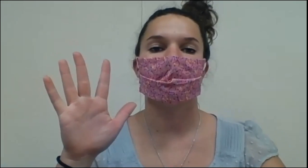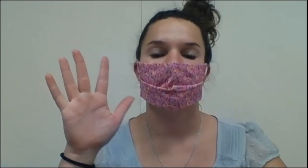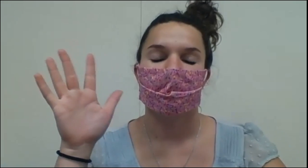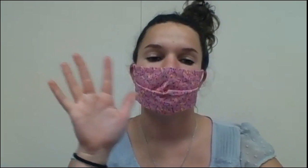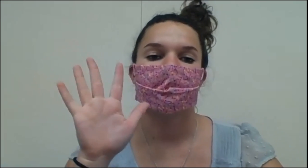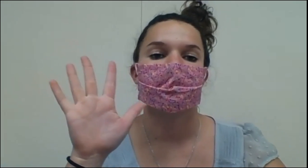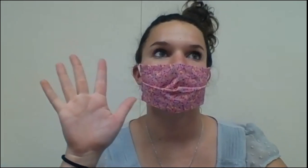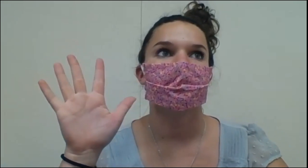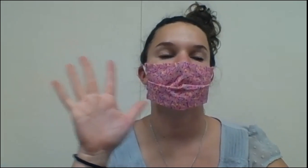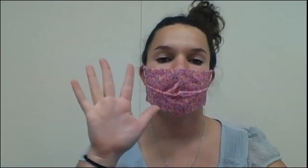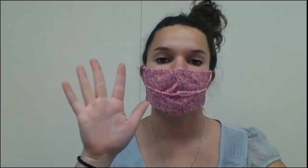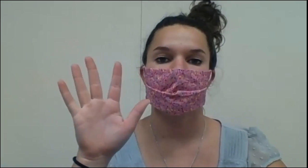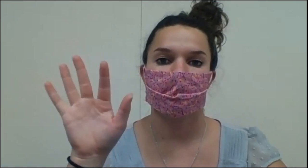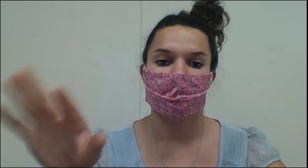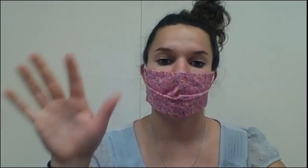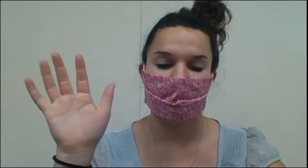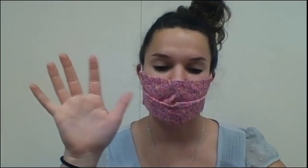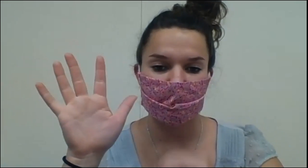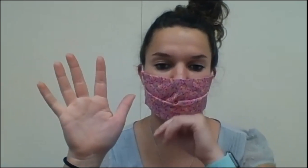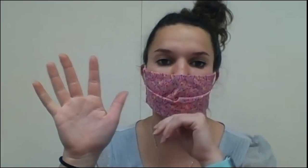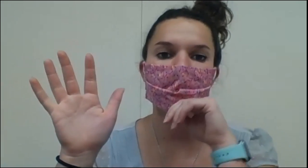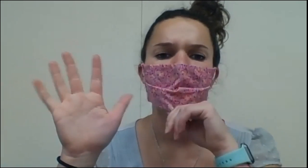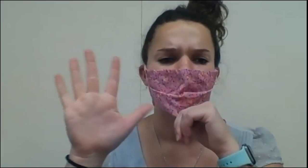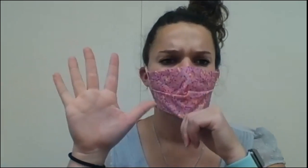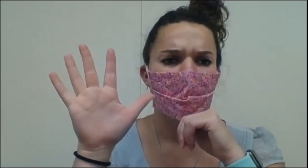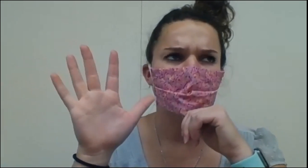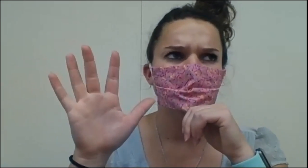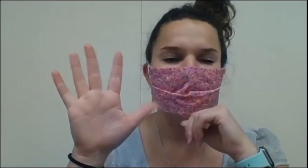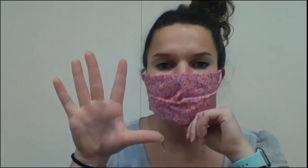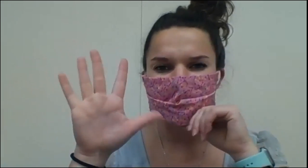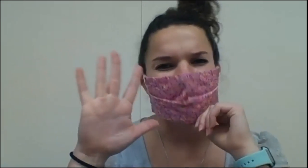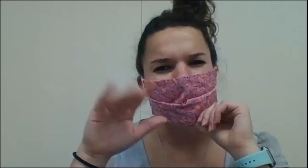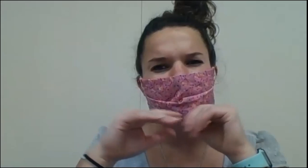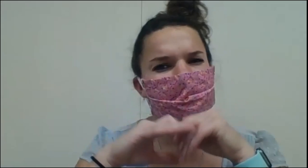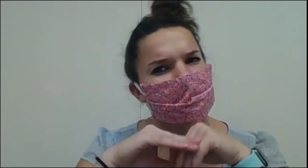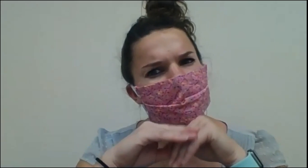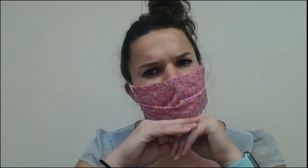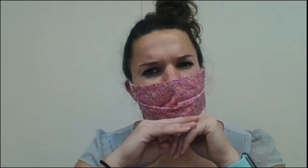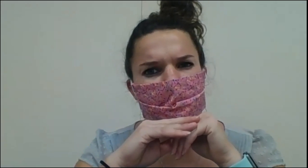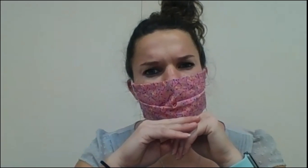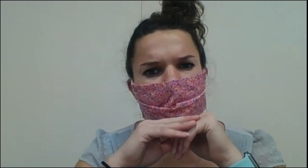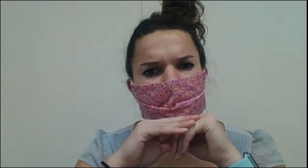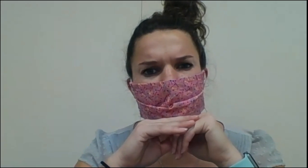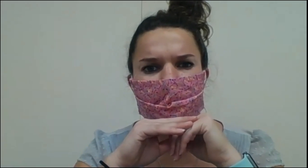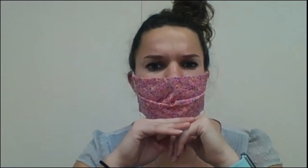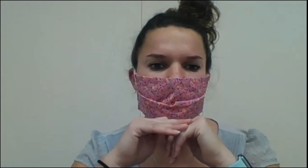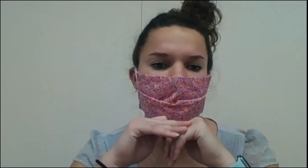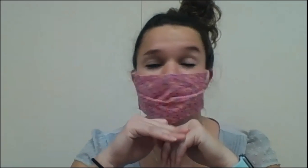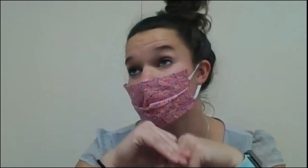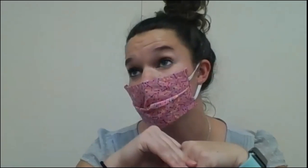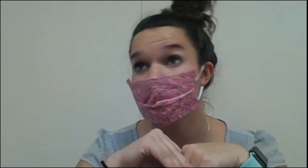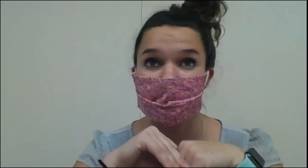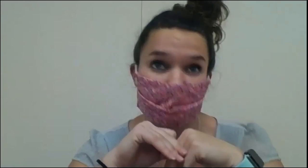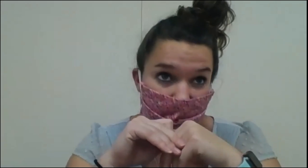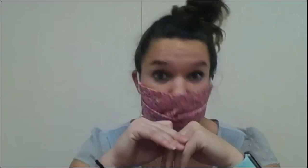Very good. Yes. These bears came in one at a time, right? Well, what does it sound like to count to five? Do we just